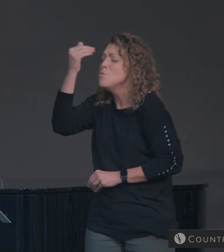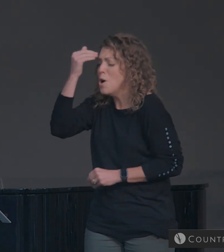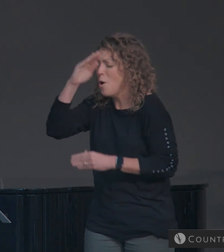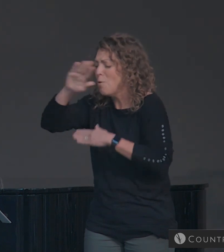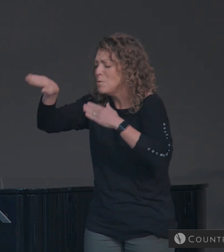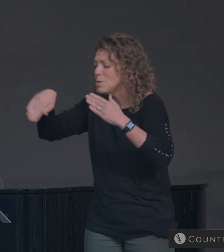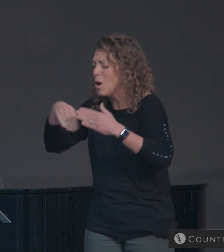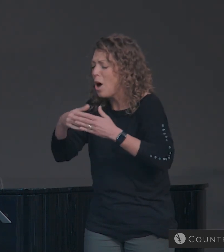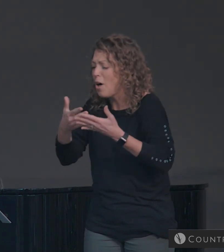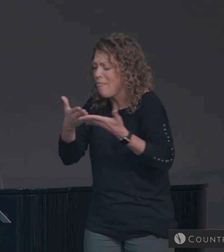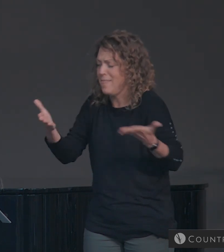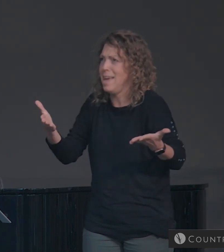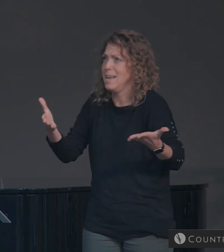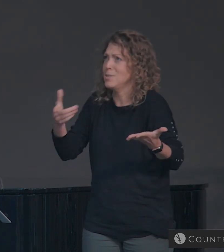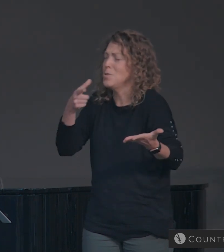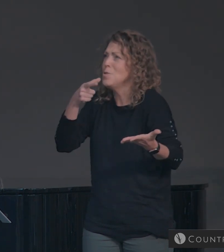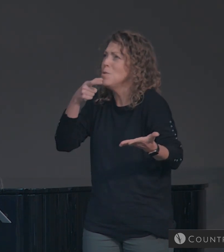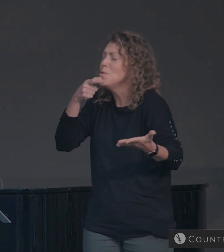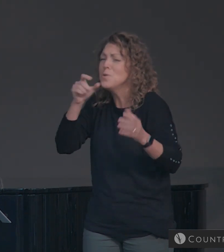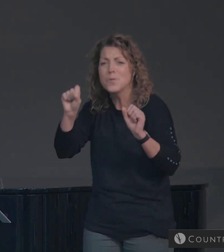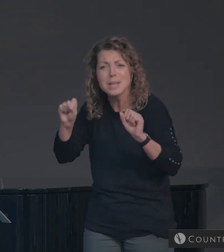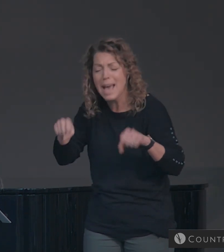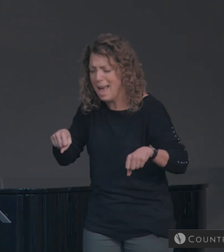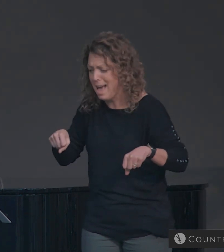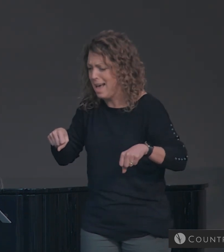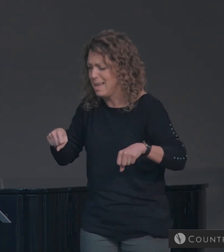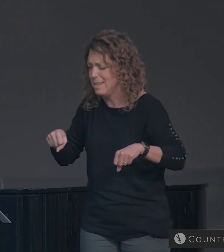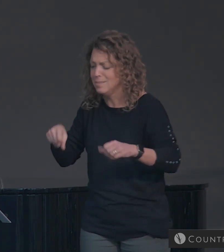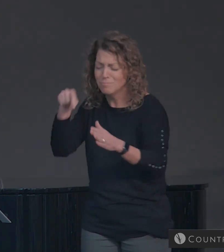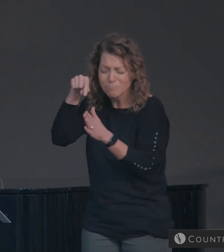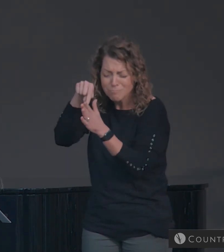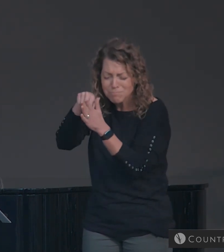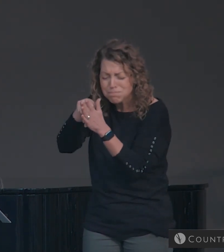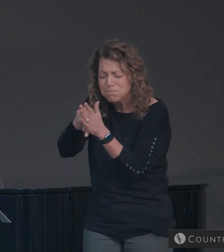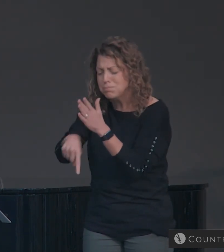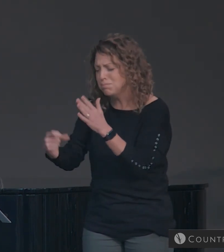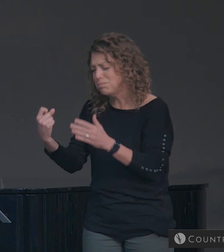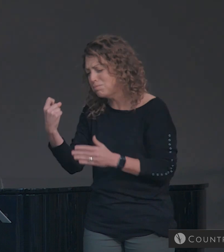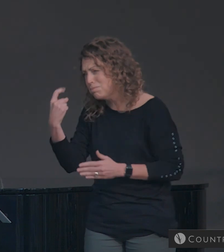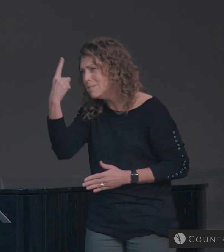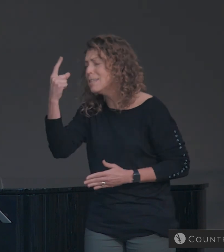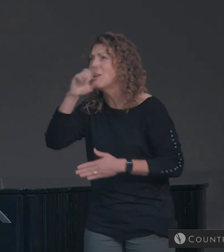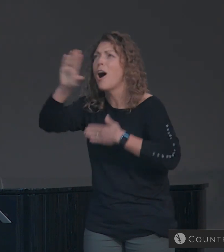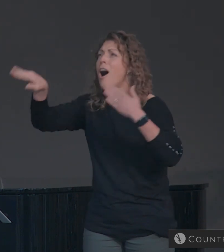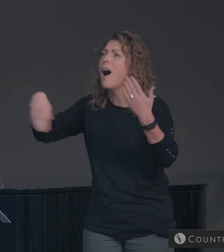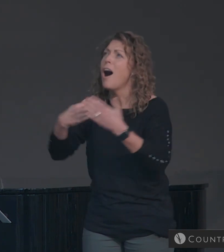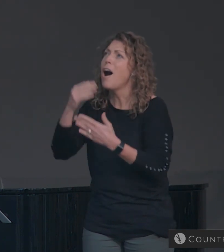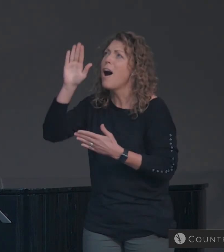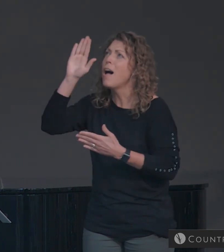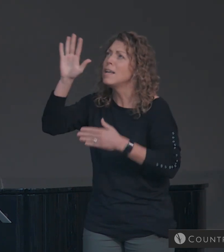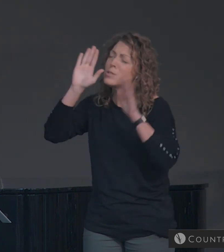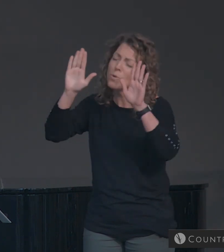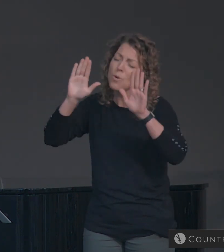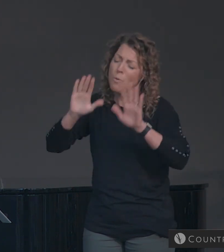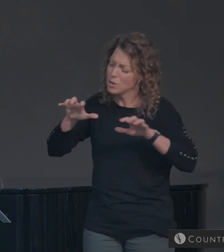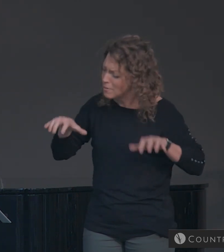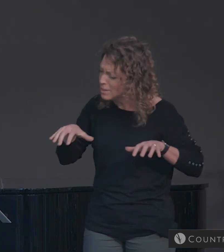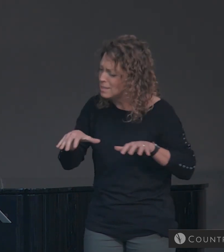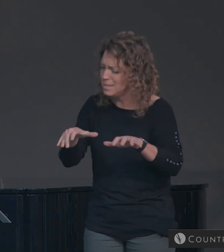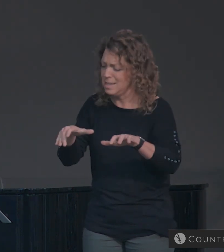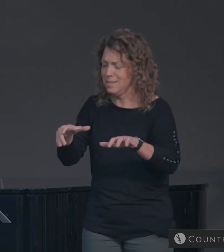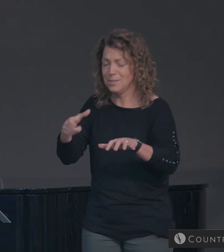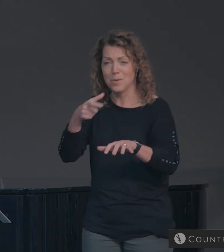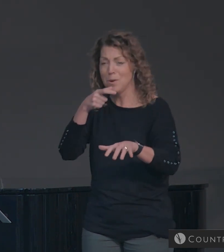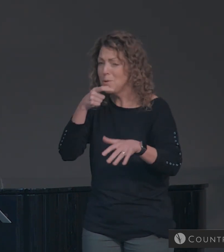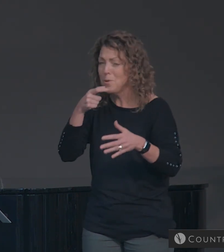the one who knows all things Who can fathom all His